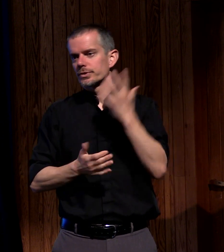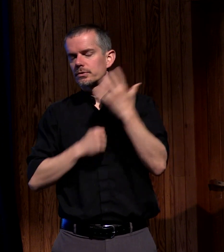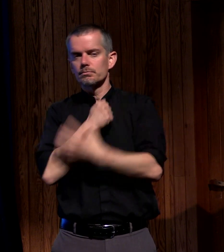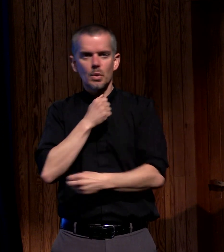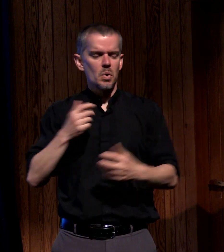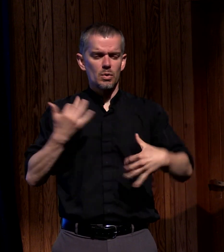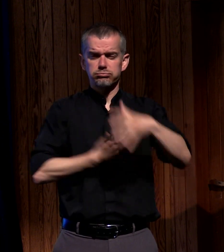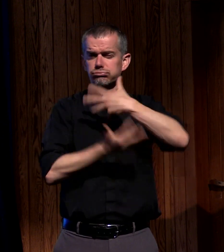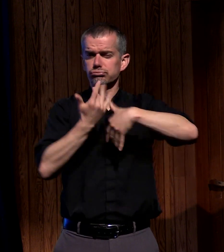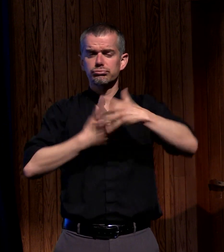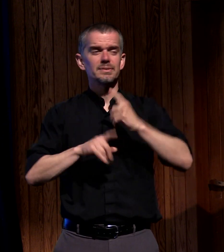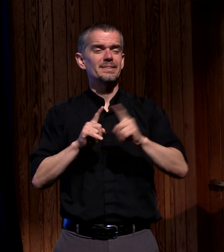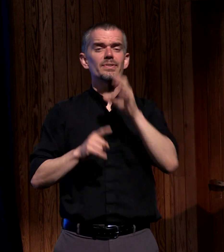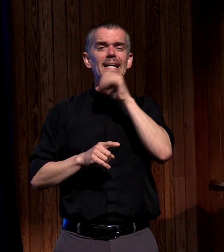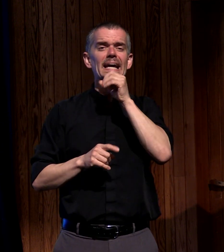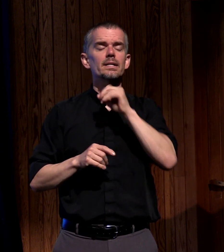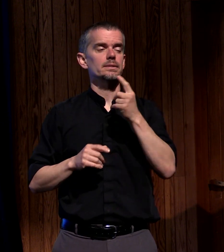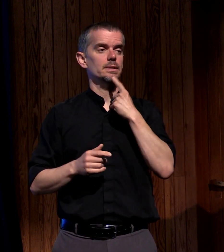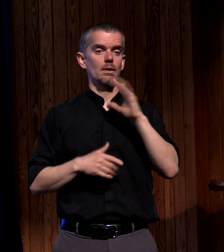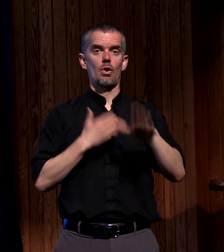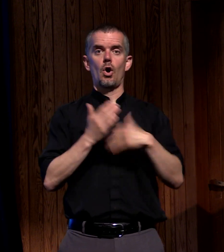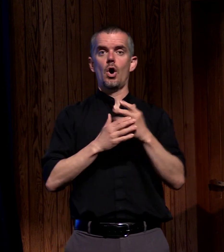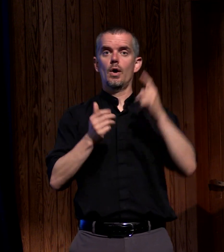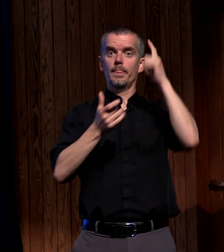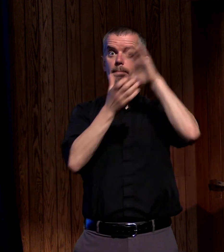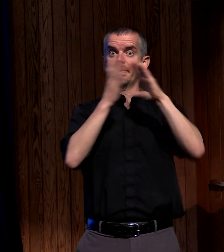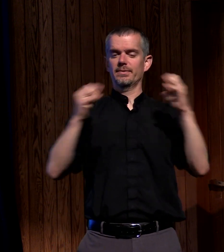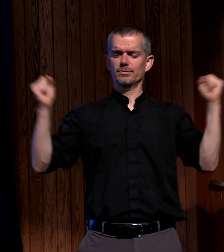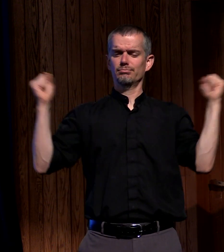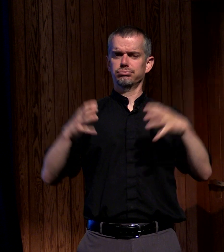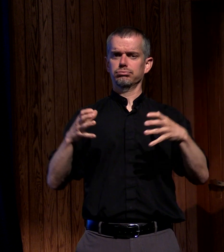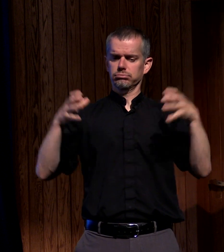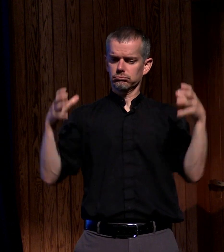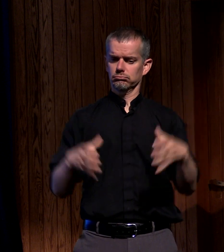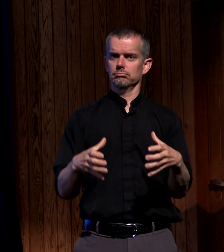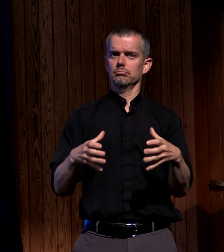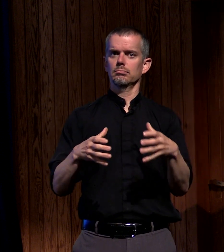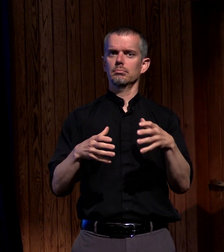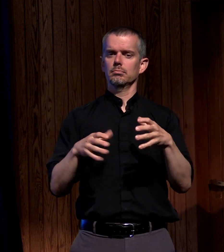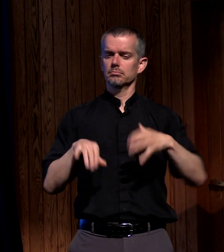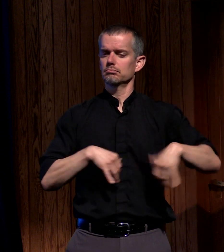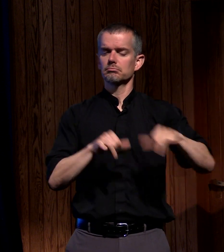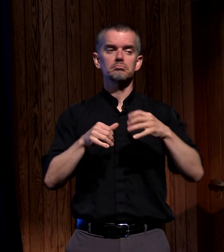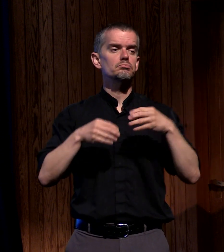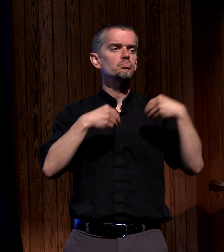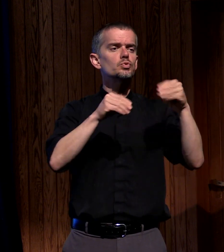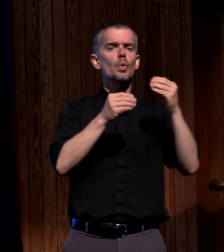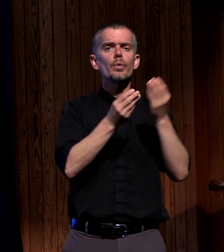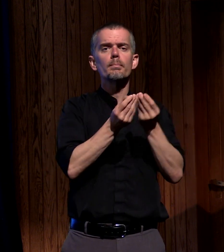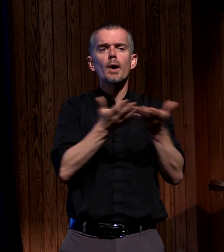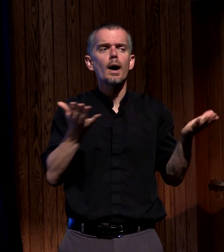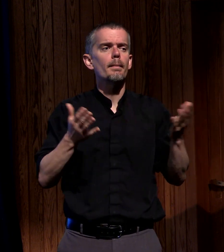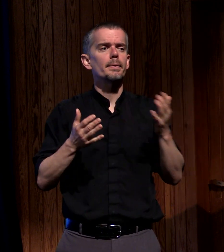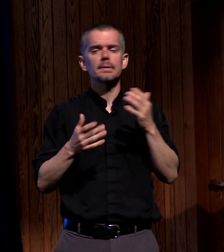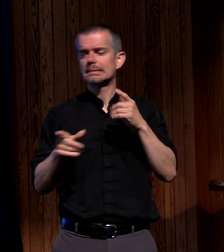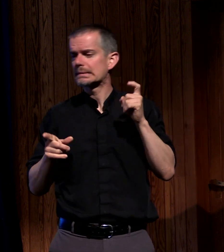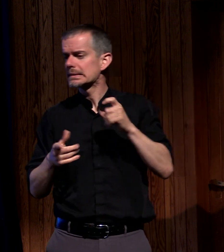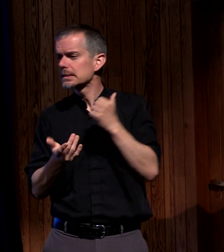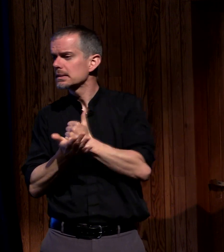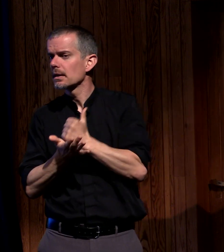ages it says all the believers were together and had everything in common they sold their property and their possessions to give to anyone